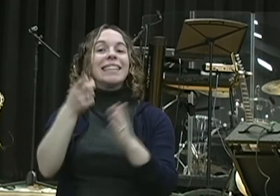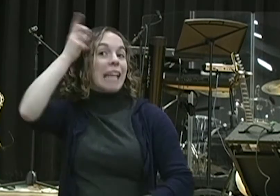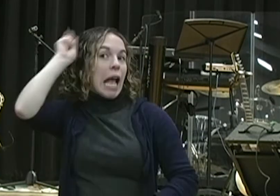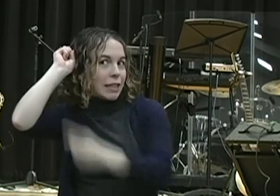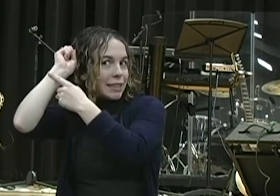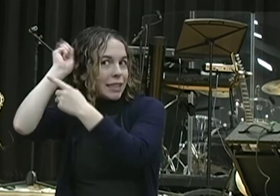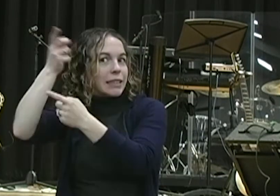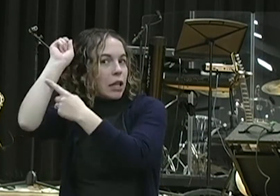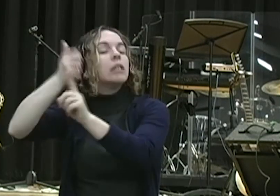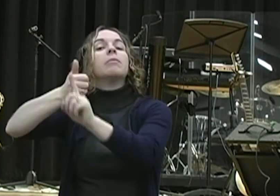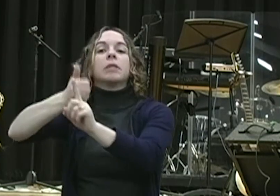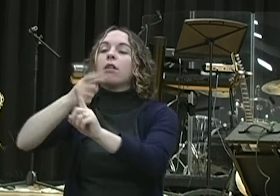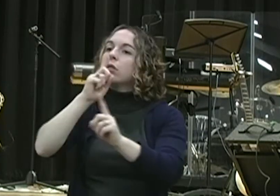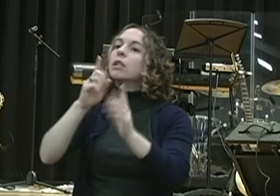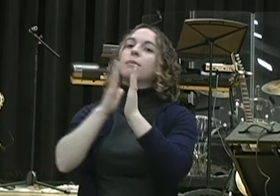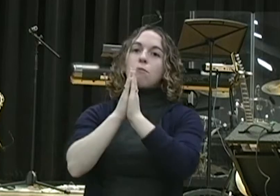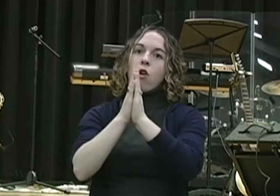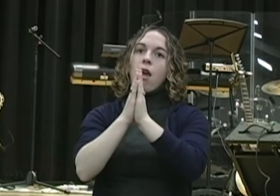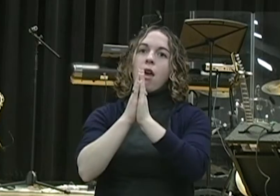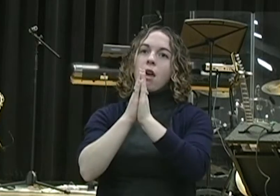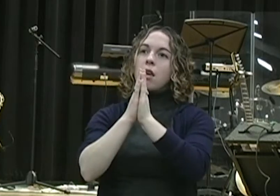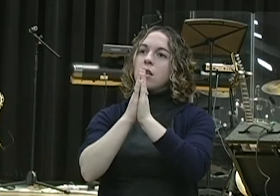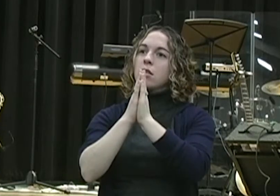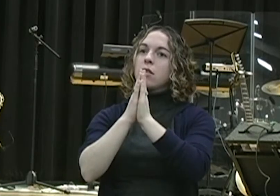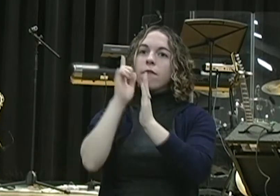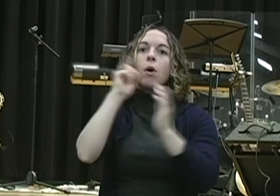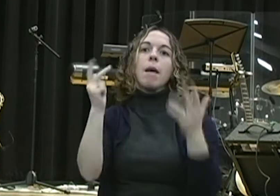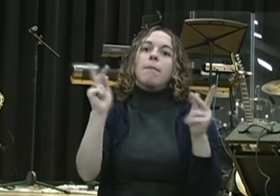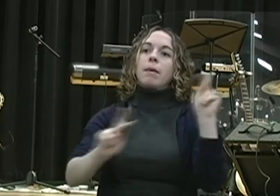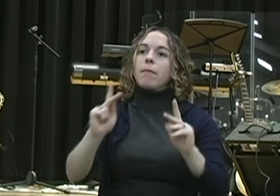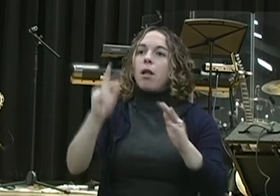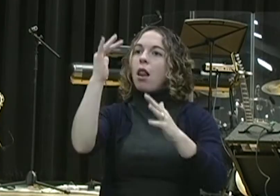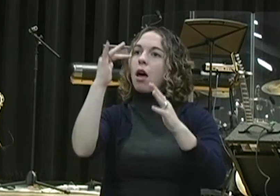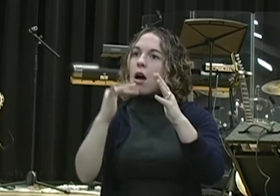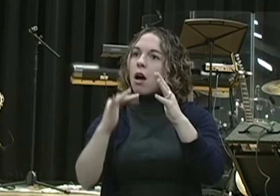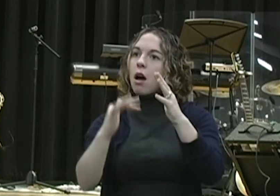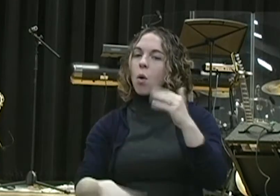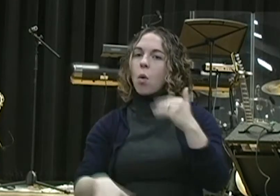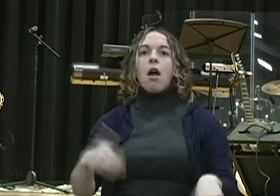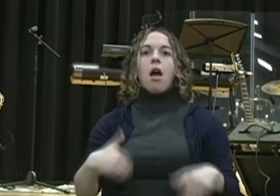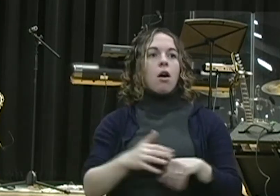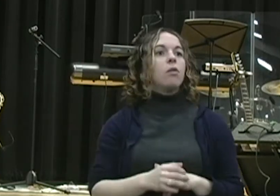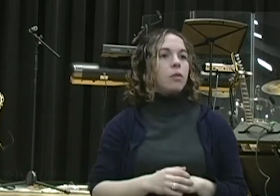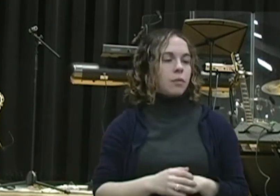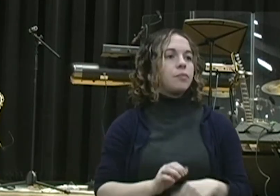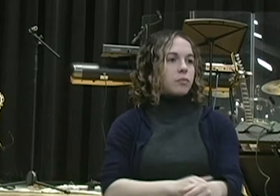that to confess our sins to him because he is faithful and just to forgive us of our sins and forgive us from all